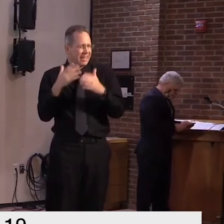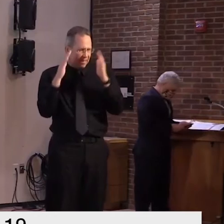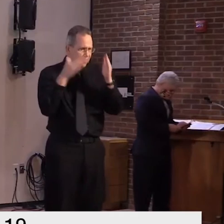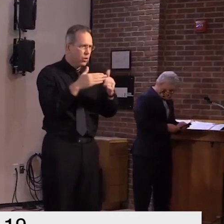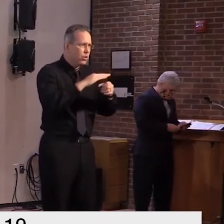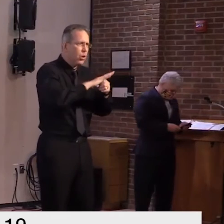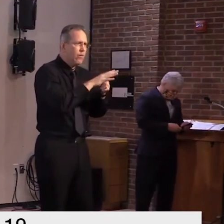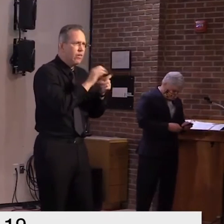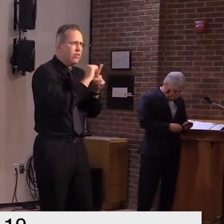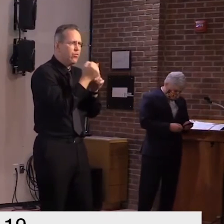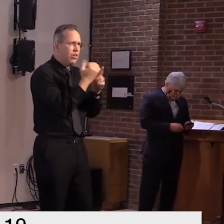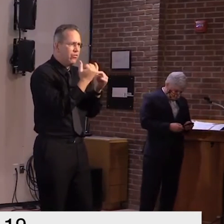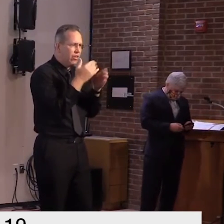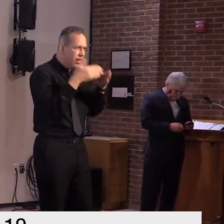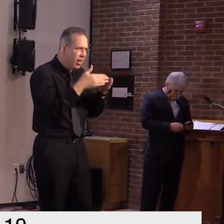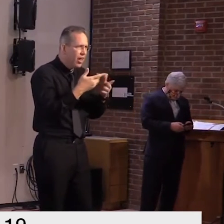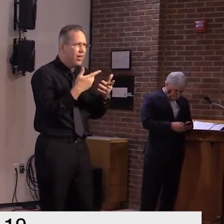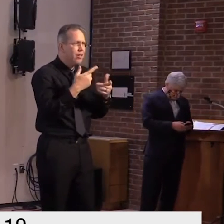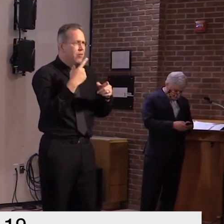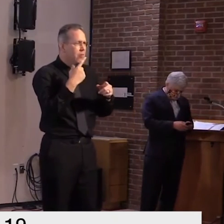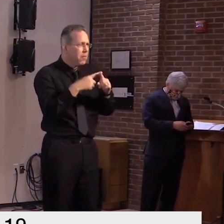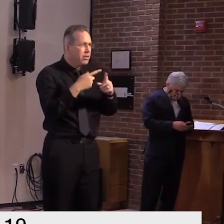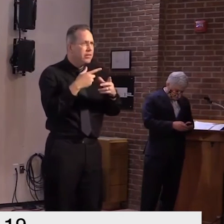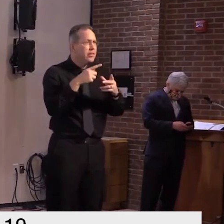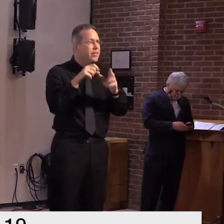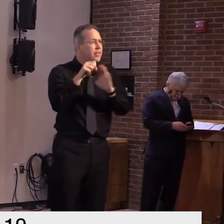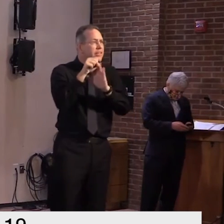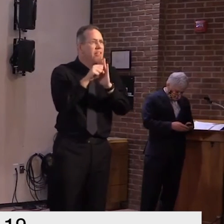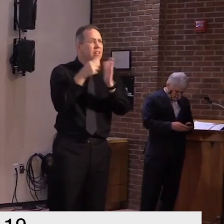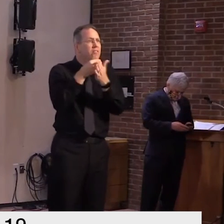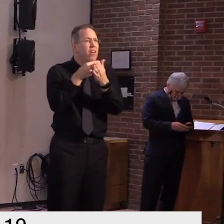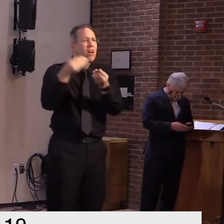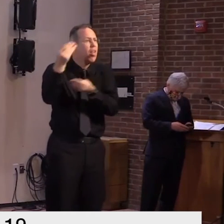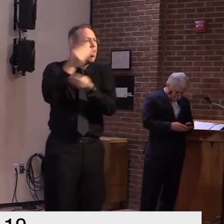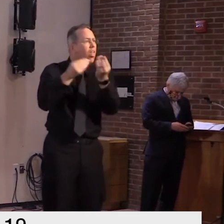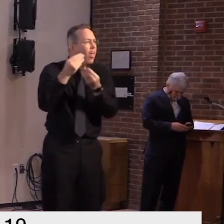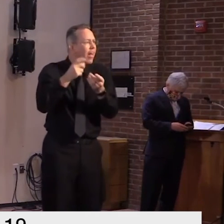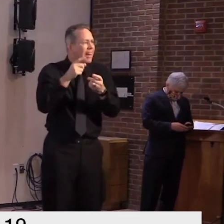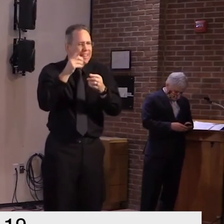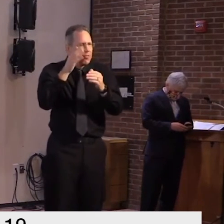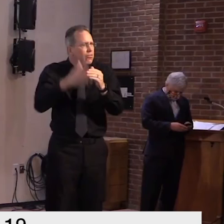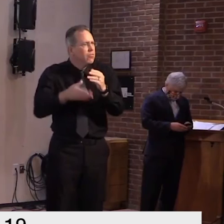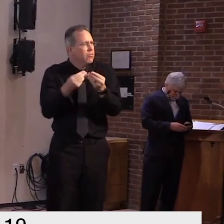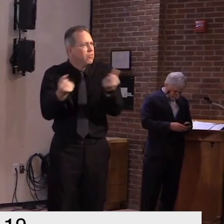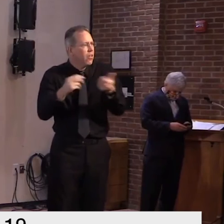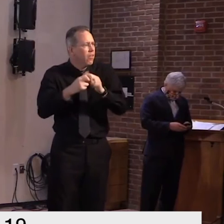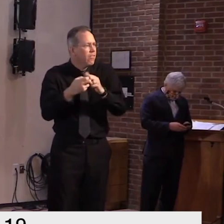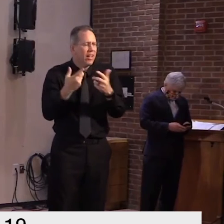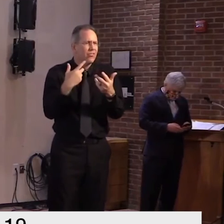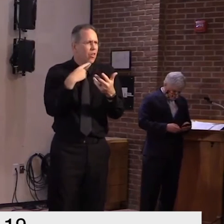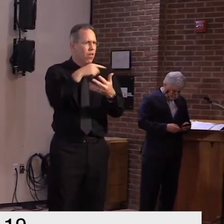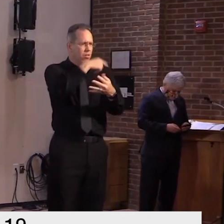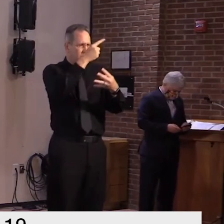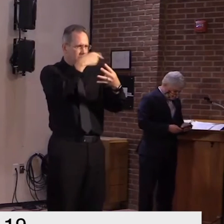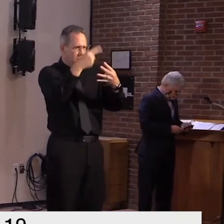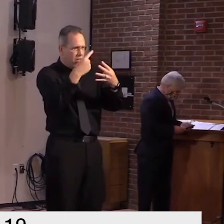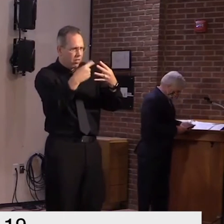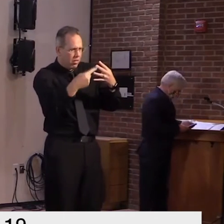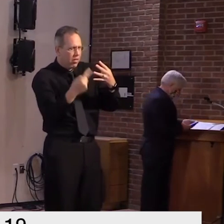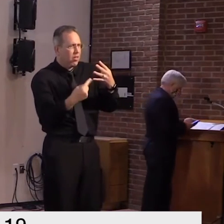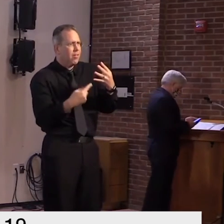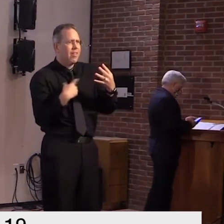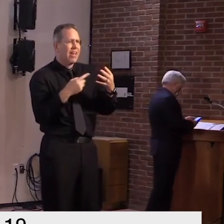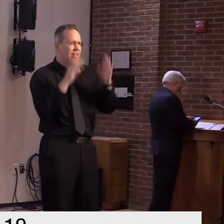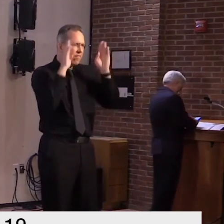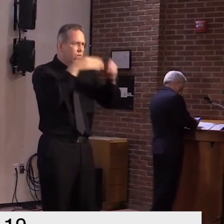issues uh as well as the economic issues and so forth um just a lot going on so i don't want to divert any attention to anything